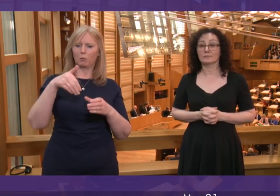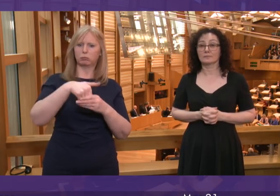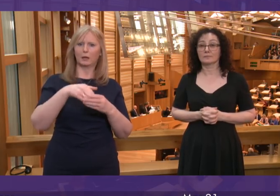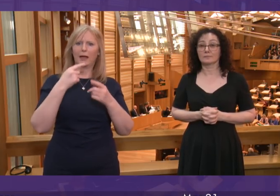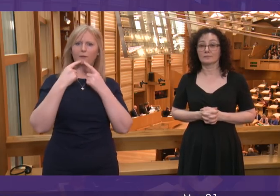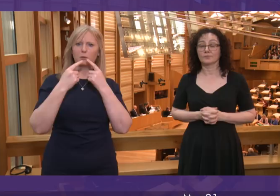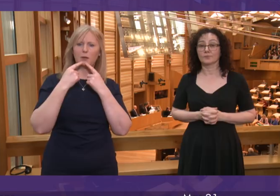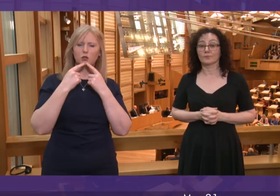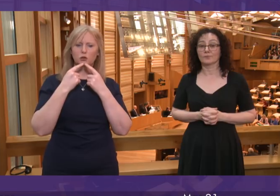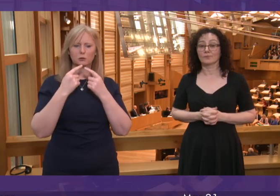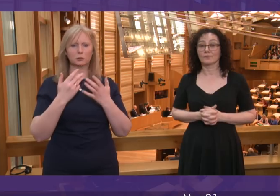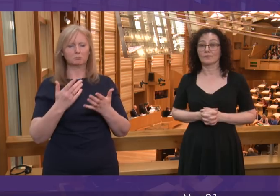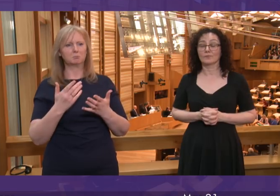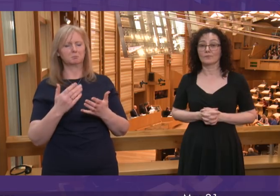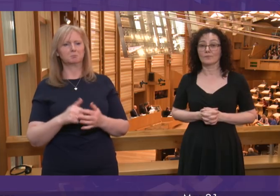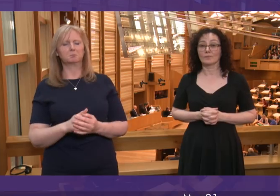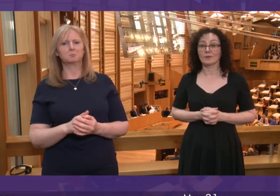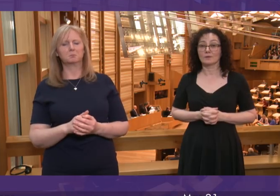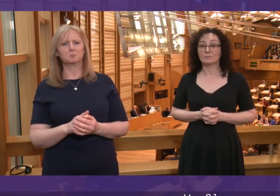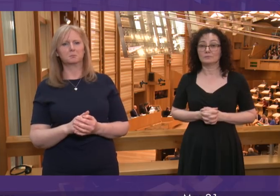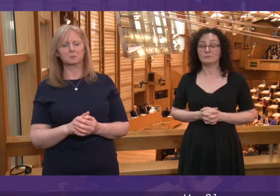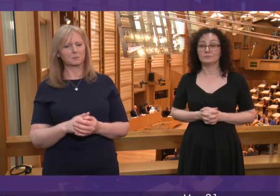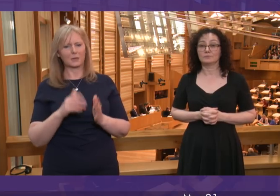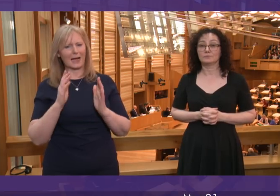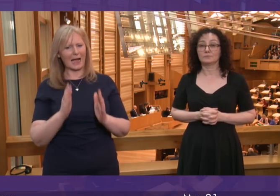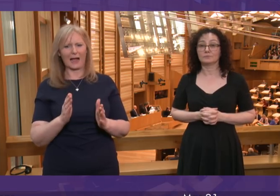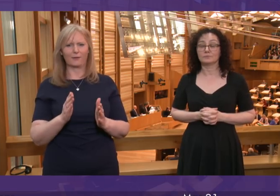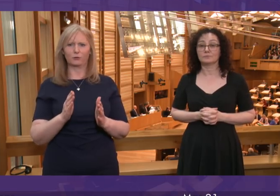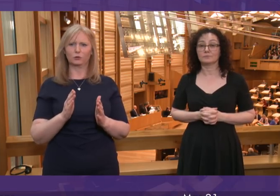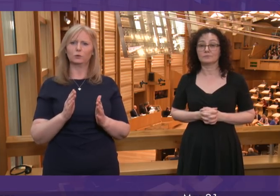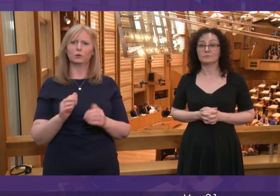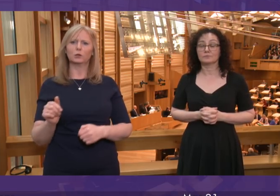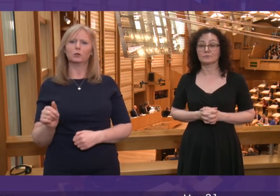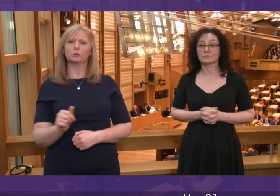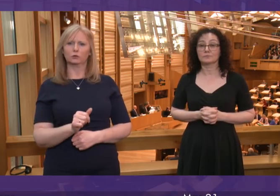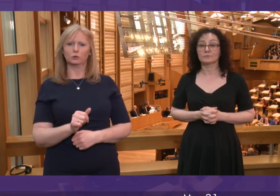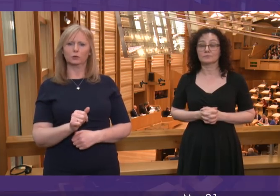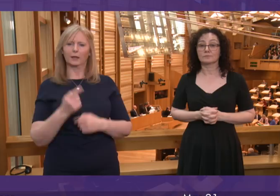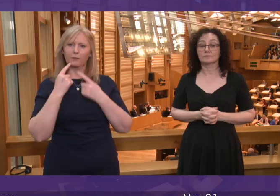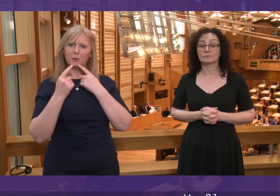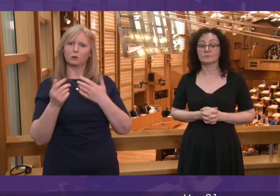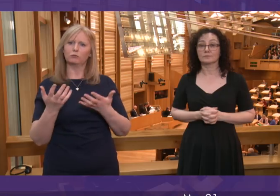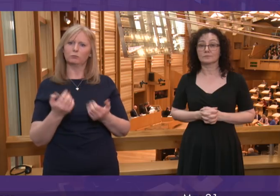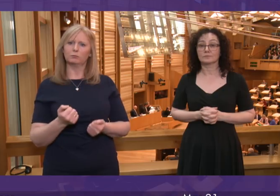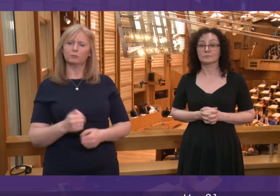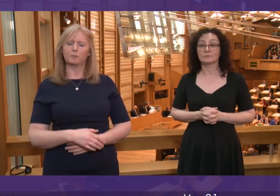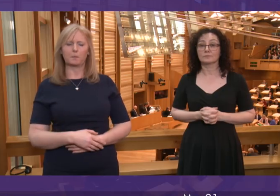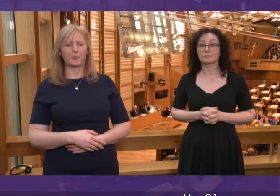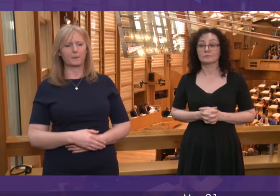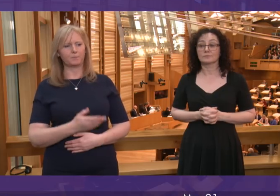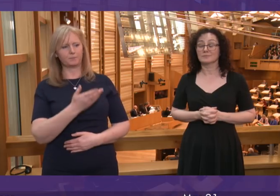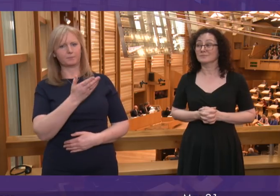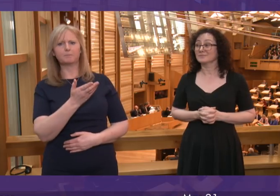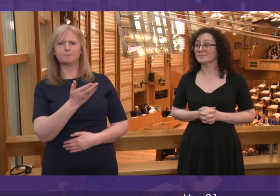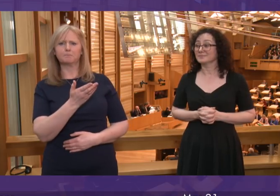planning for it. did not have to be that way. And again, I would say to Willie Rennie, the inconsistency is him standing up